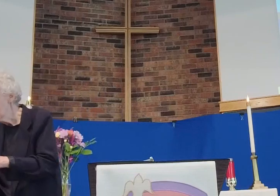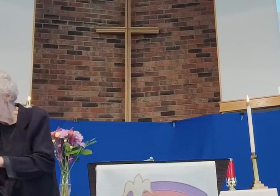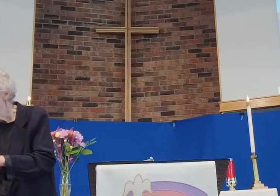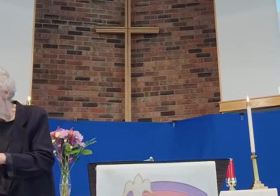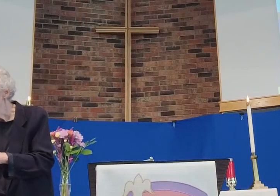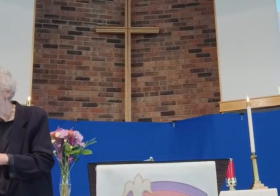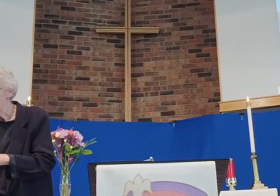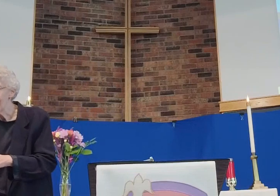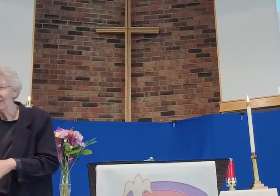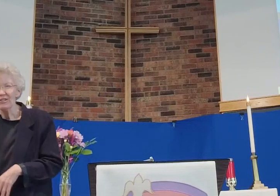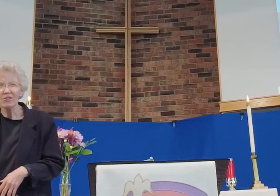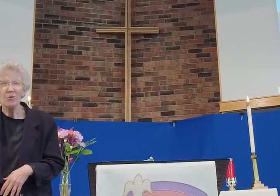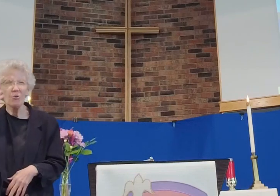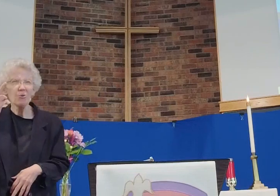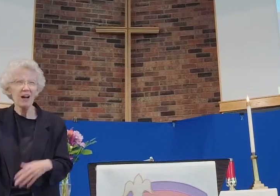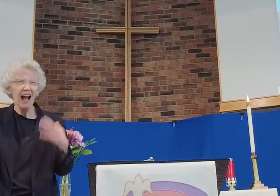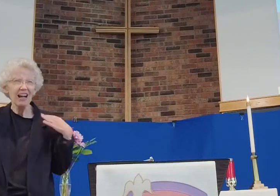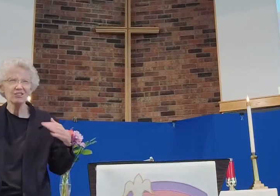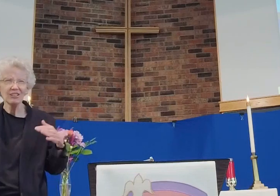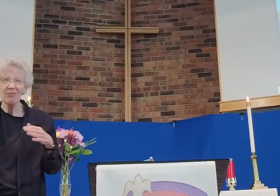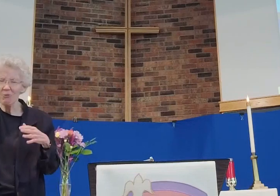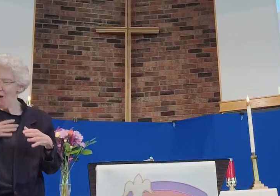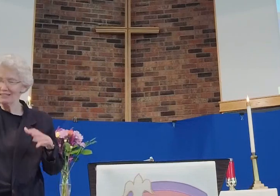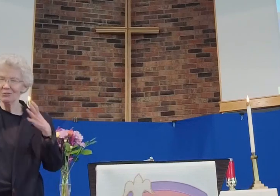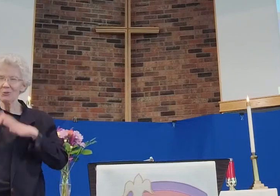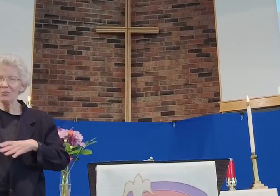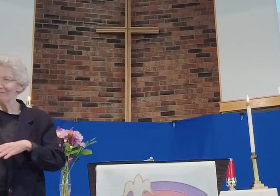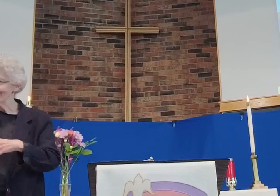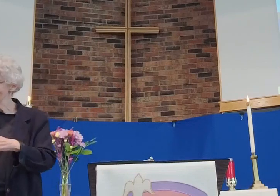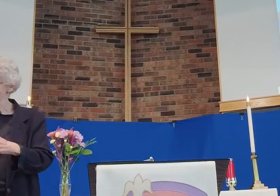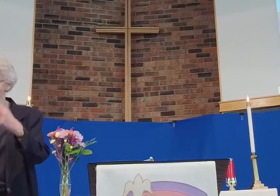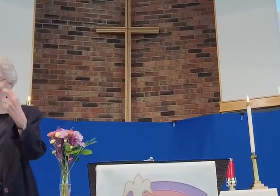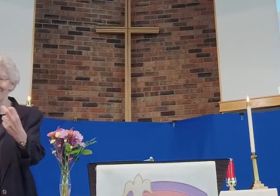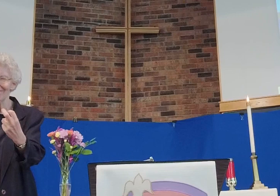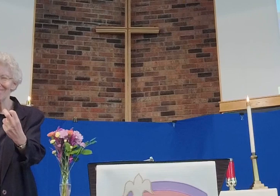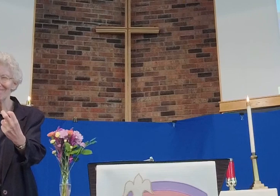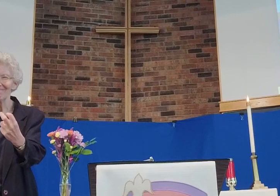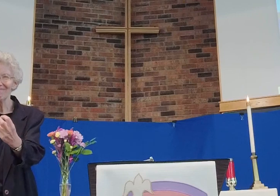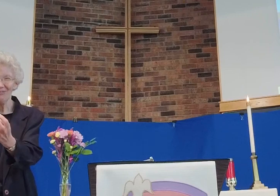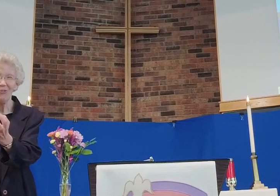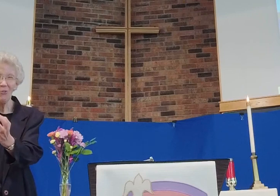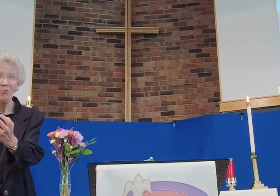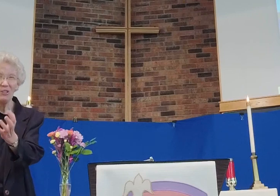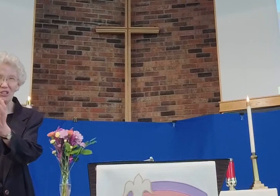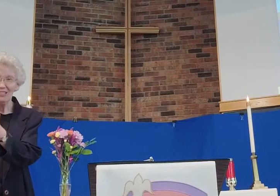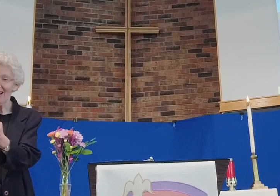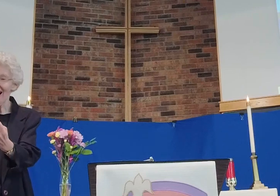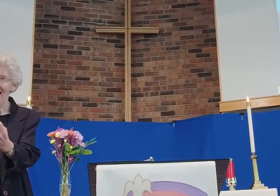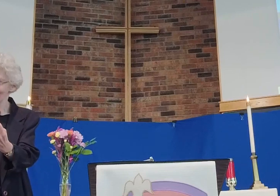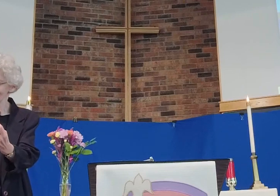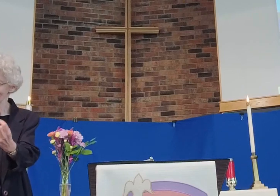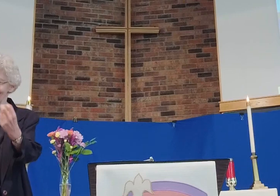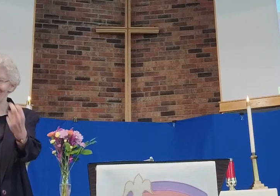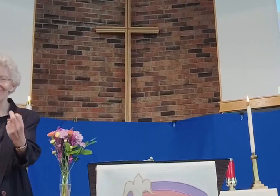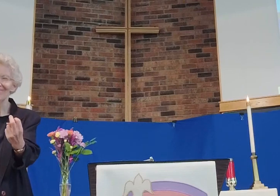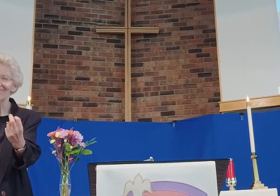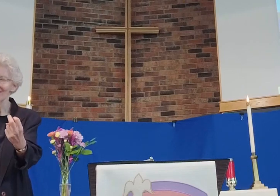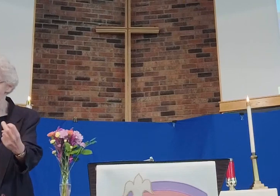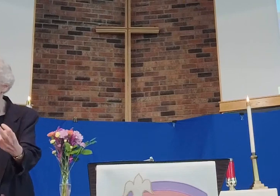disciple. Mary Magdalene stood crying outside the tomb. While she was still weeping, she stooped